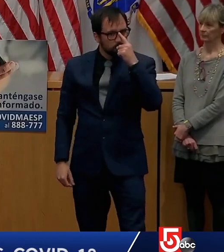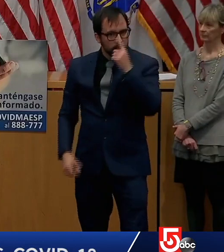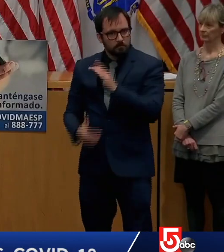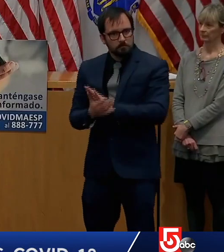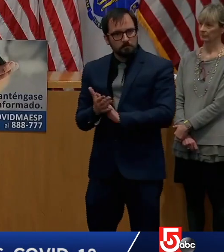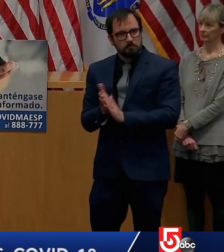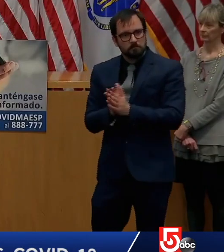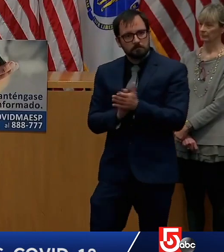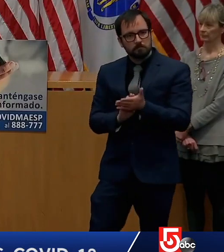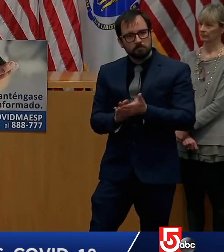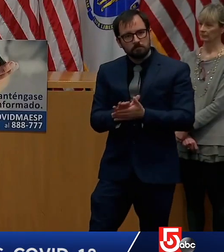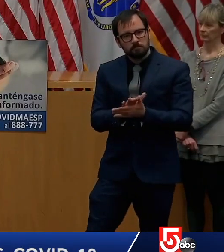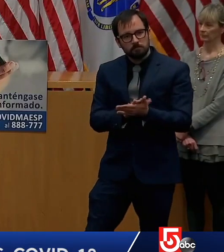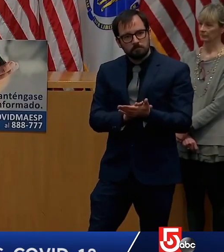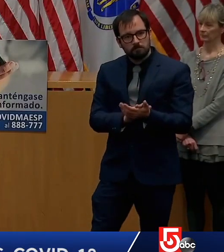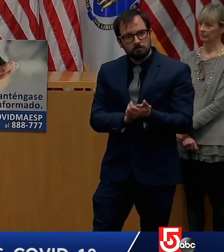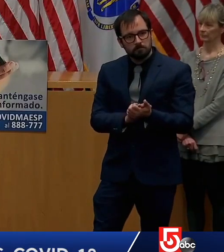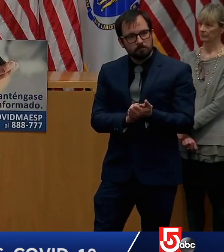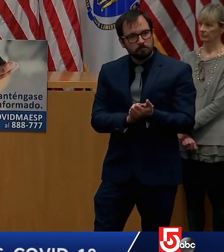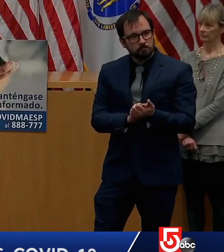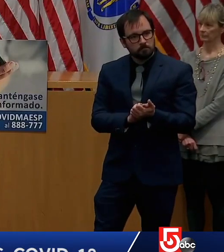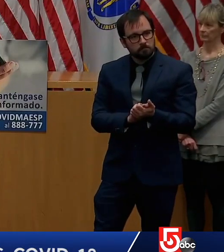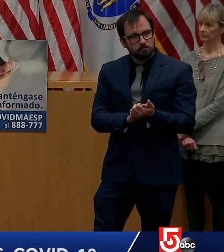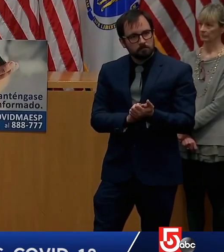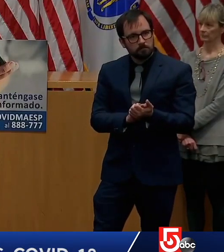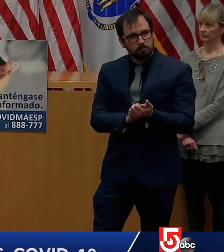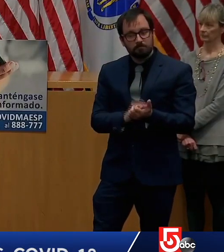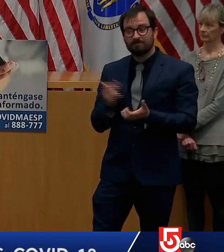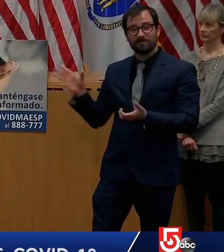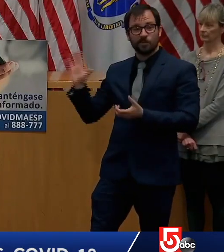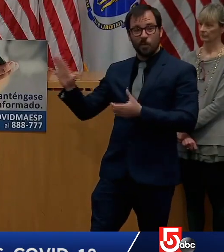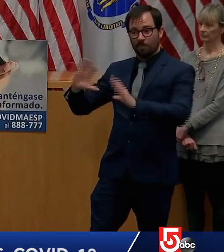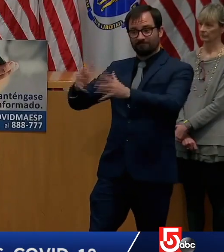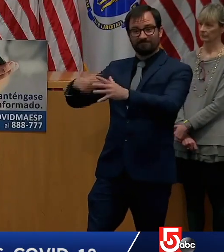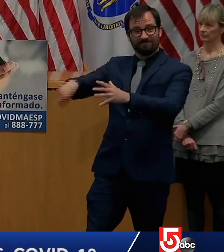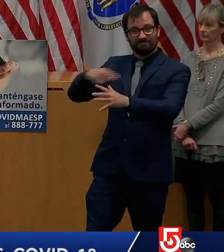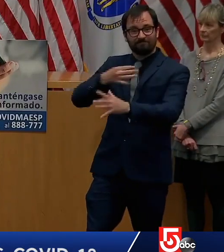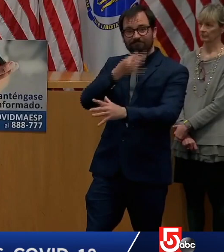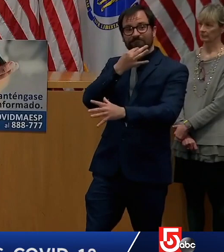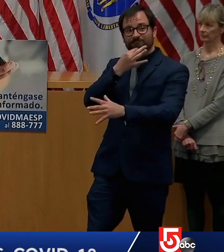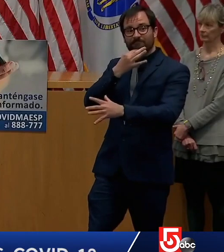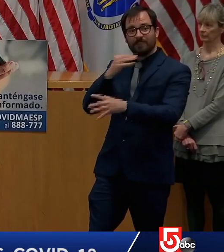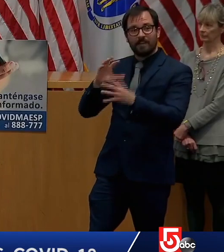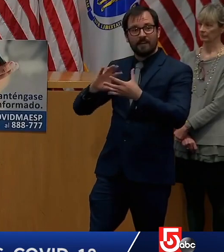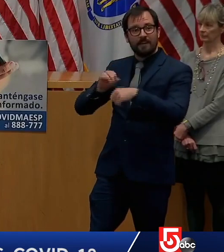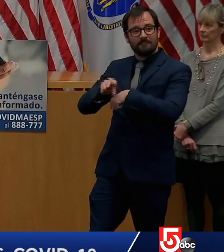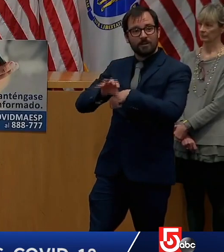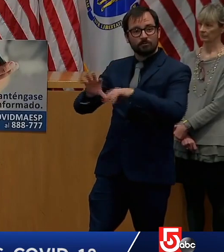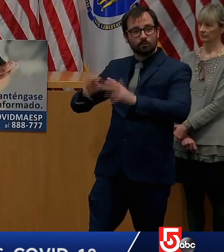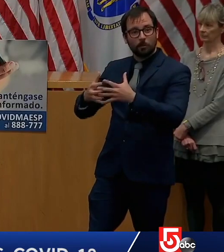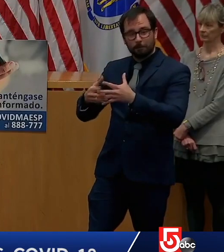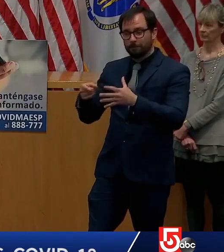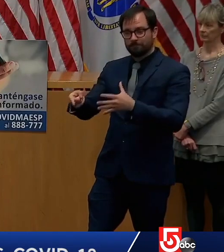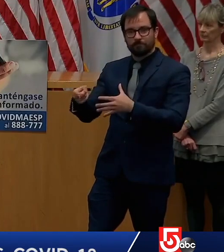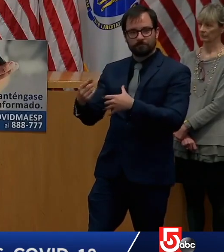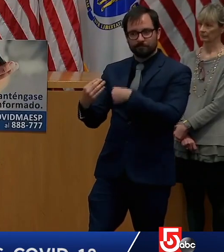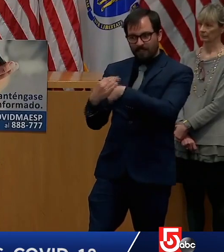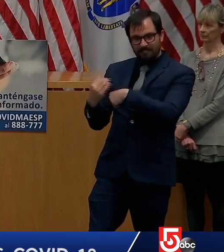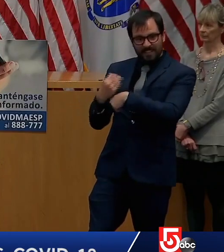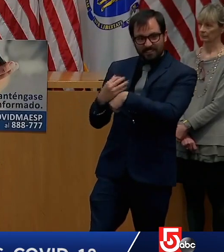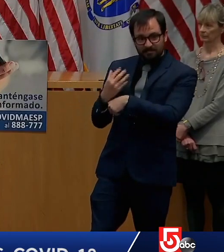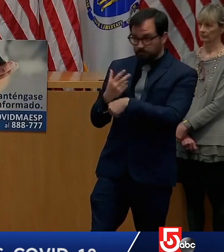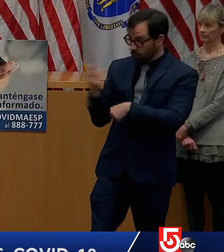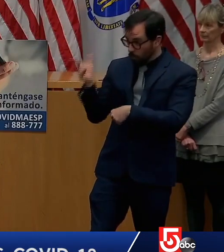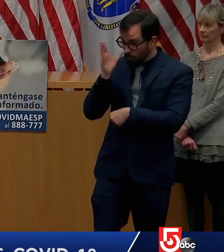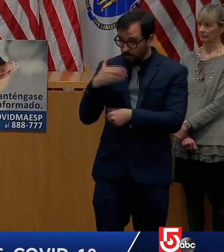for those who don't have broadband access? I understand you said it's not just about online learning, but, you know, there are still those who rely on some level.